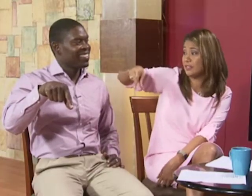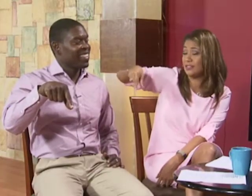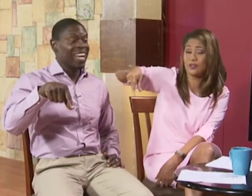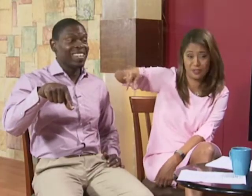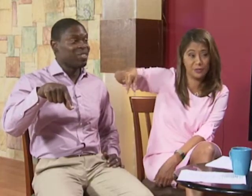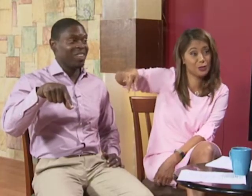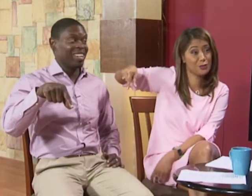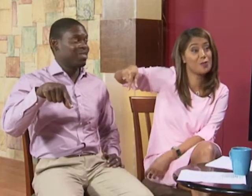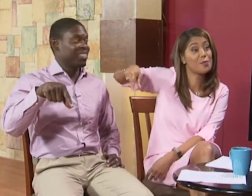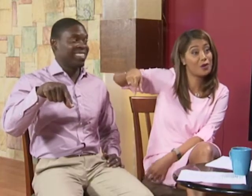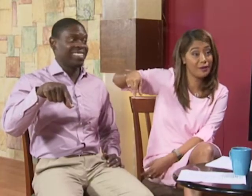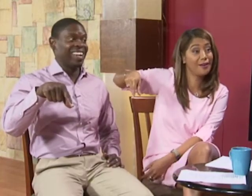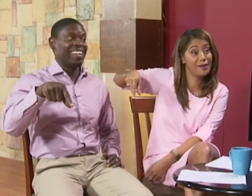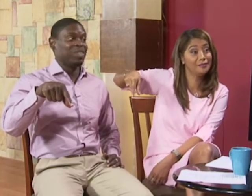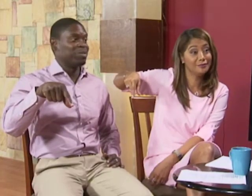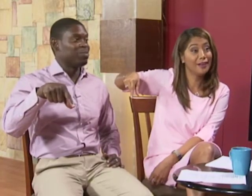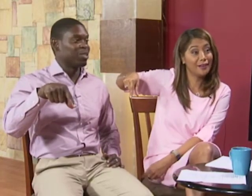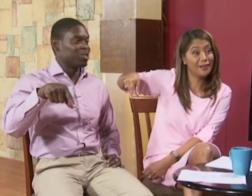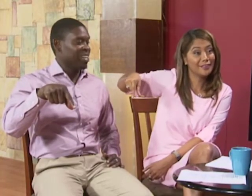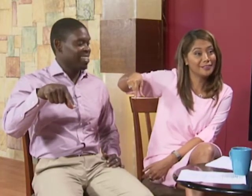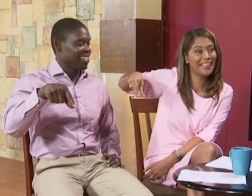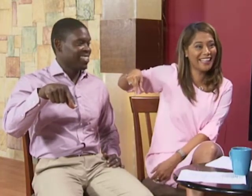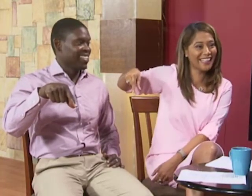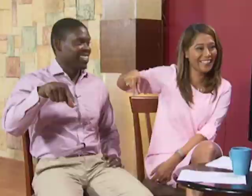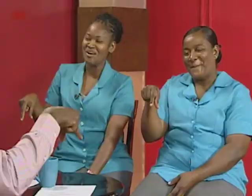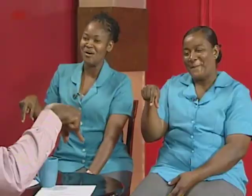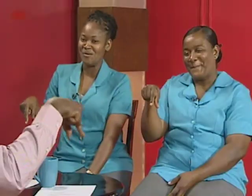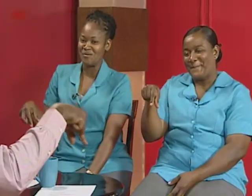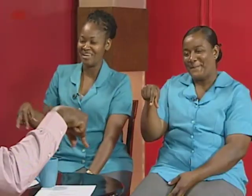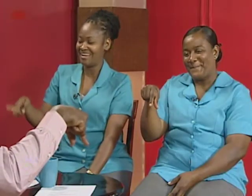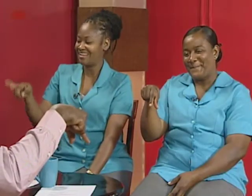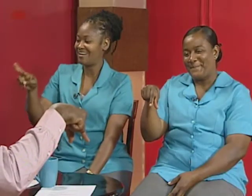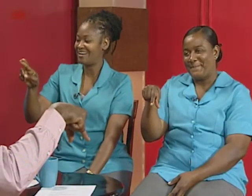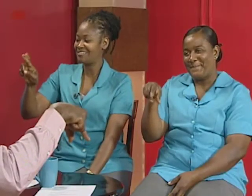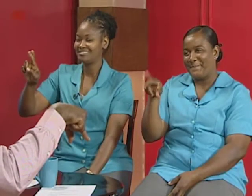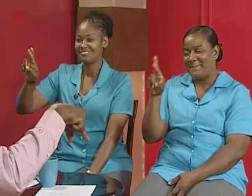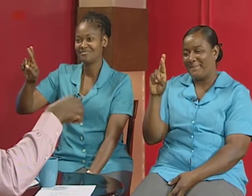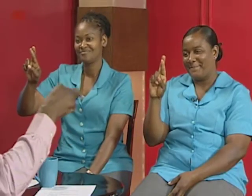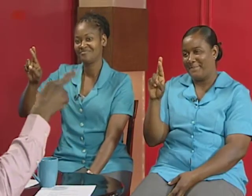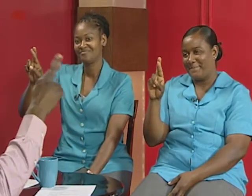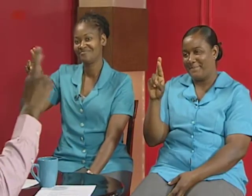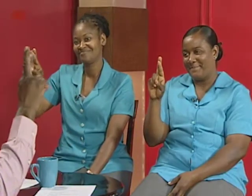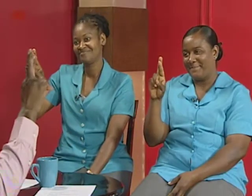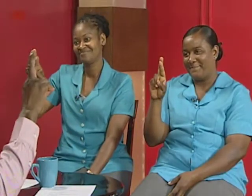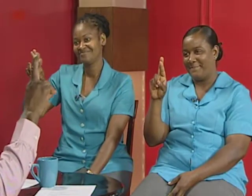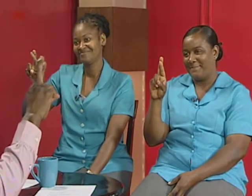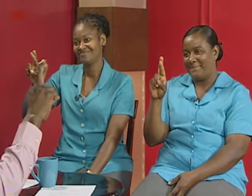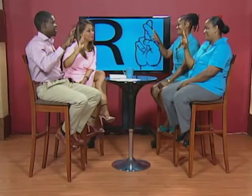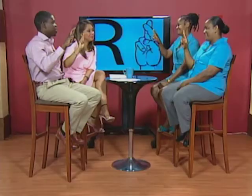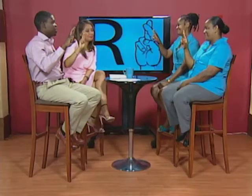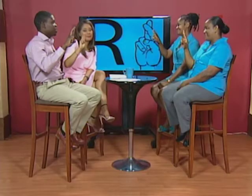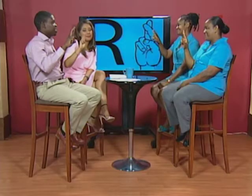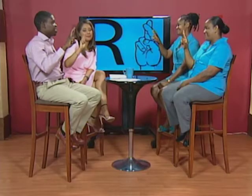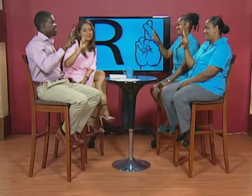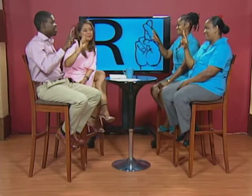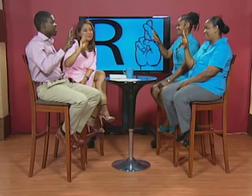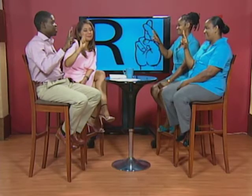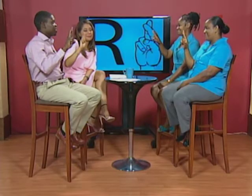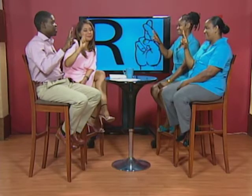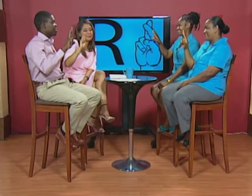this so you can remember i will try okay and r r cool cursive issue